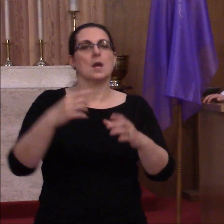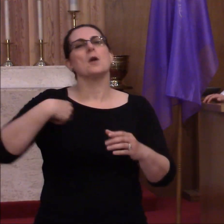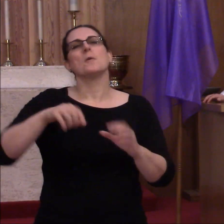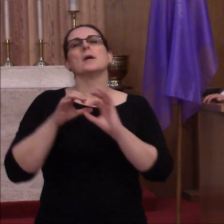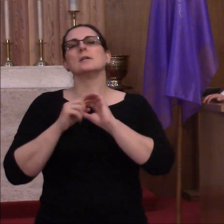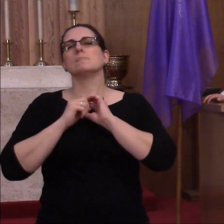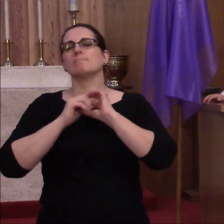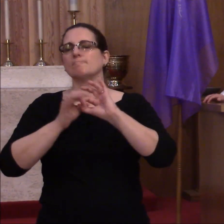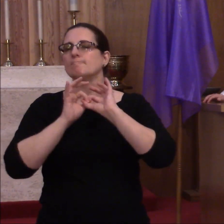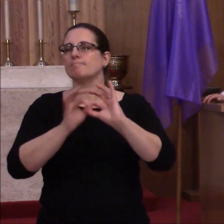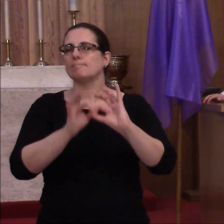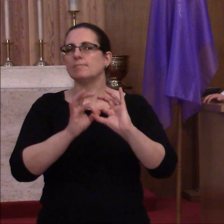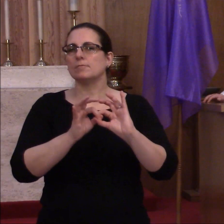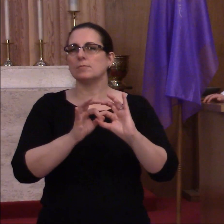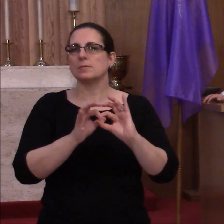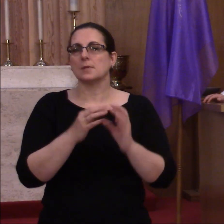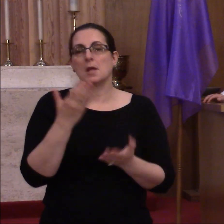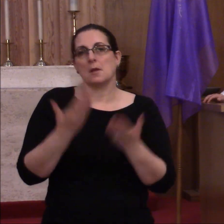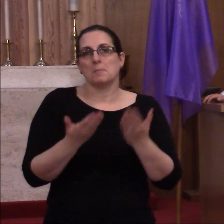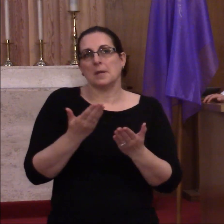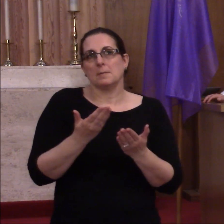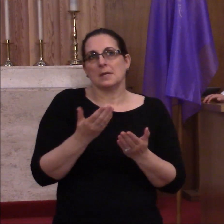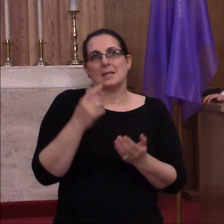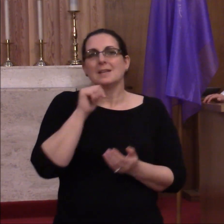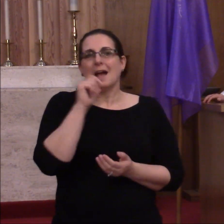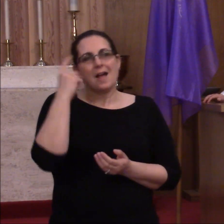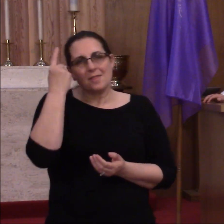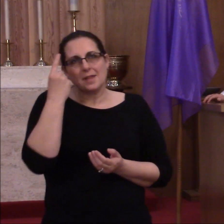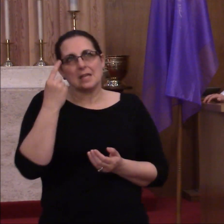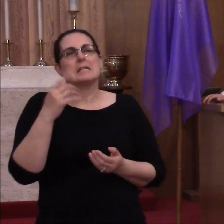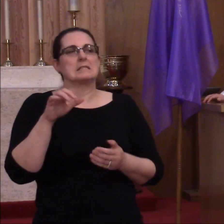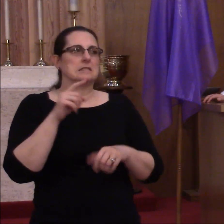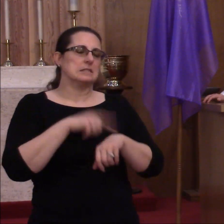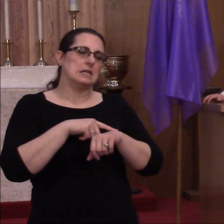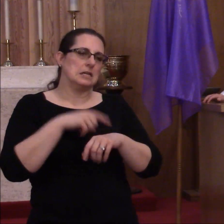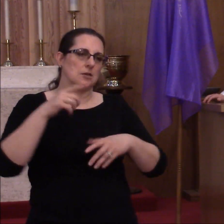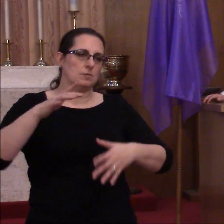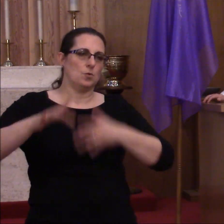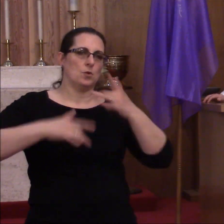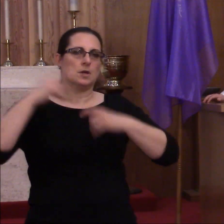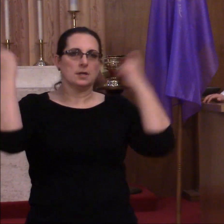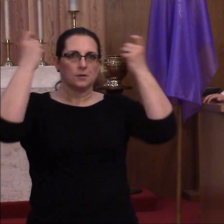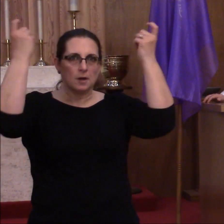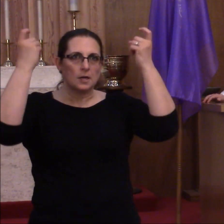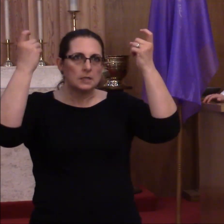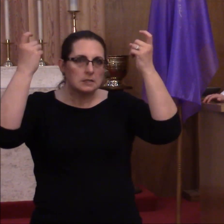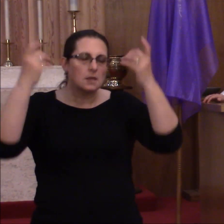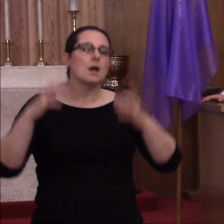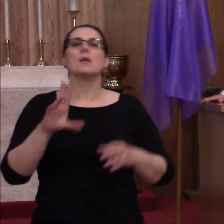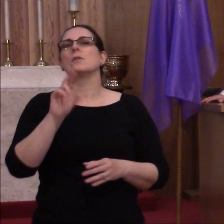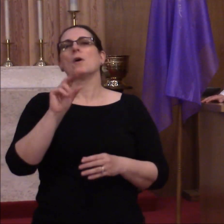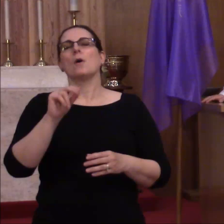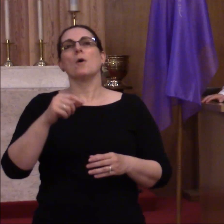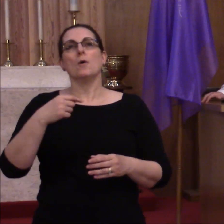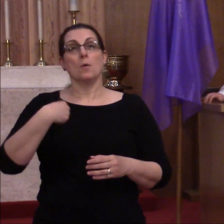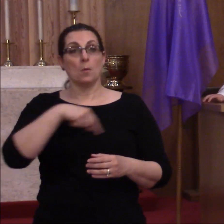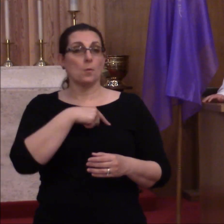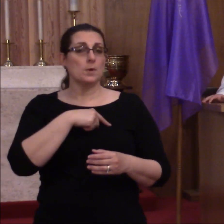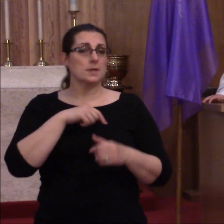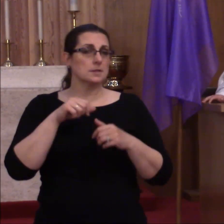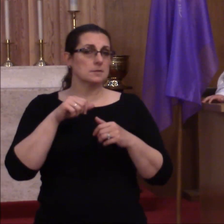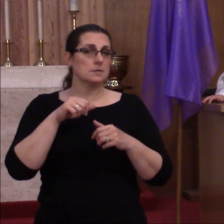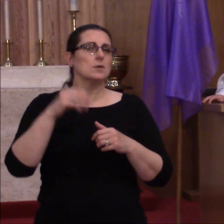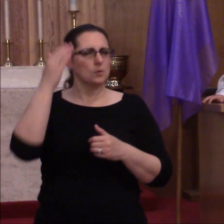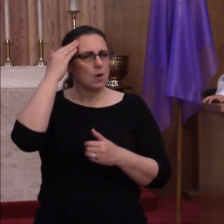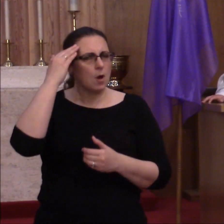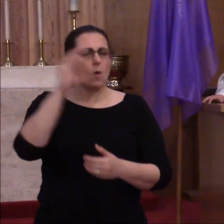Though it may not seem like a time to rejoice with all of this doom and gloom, we rejoice today that we know Christ